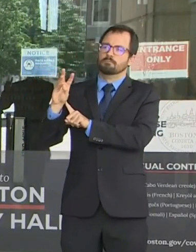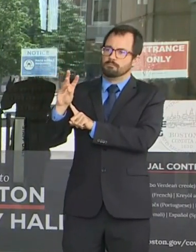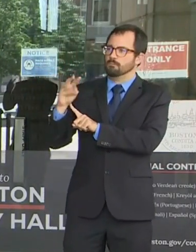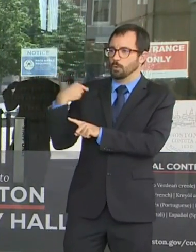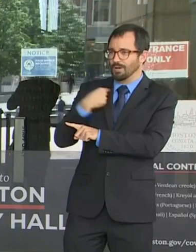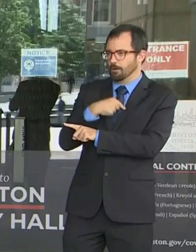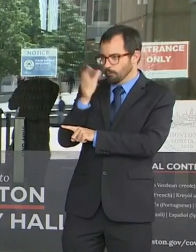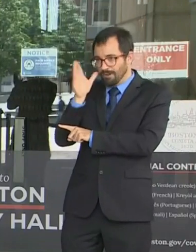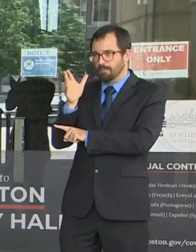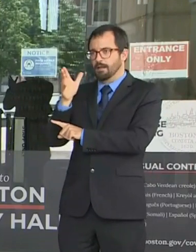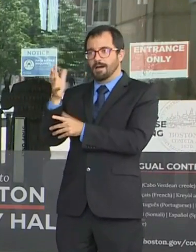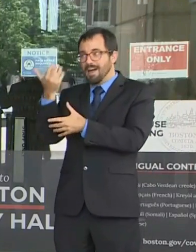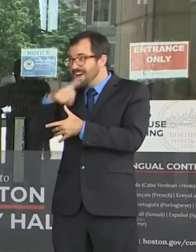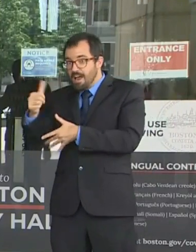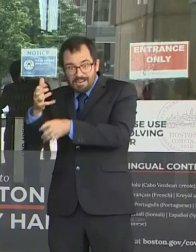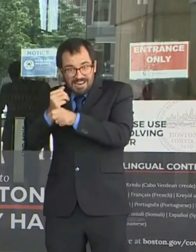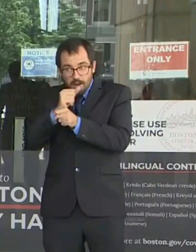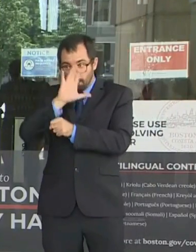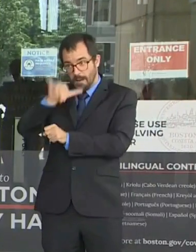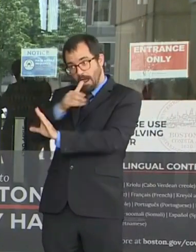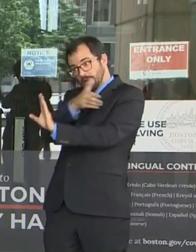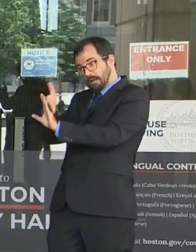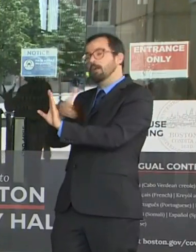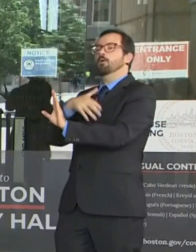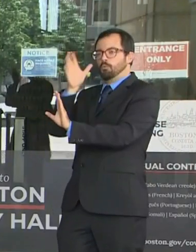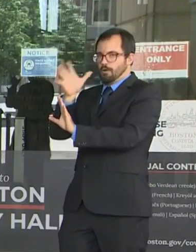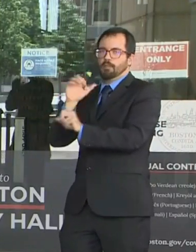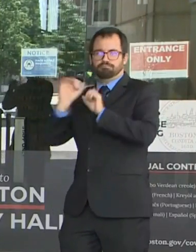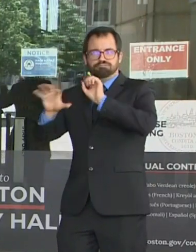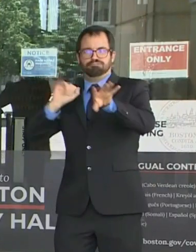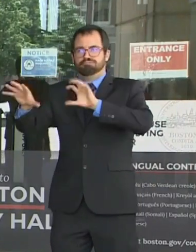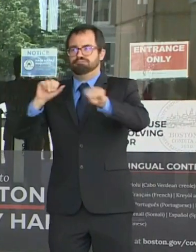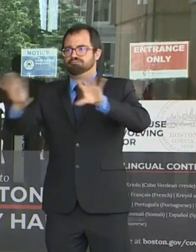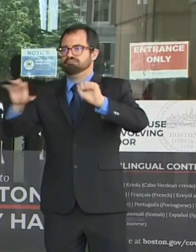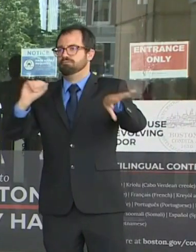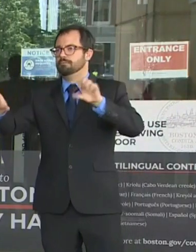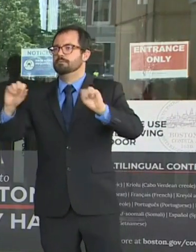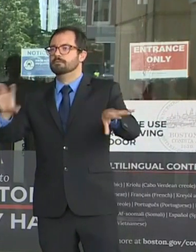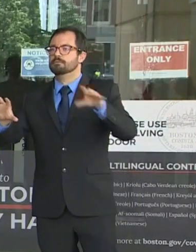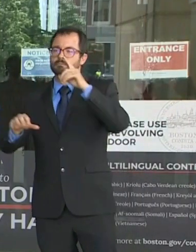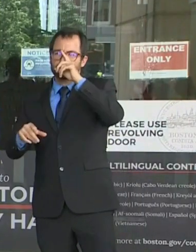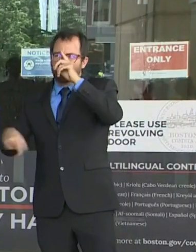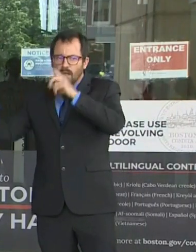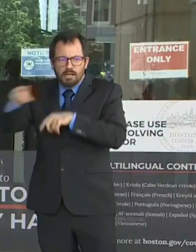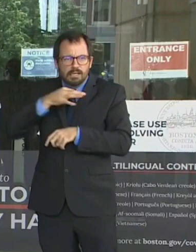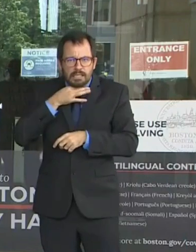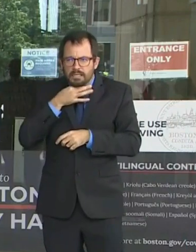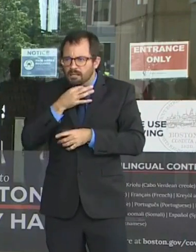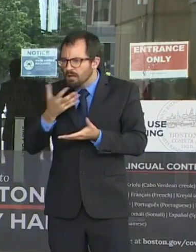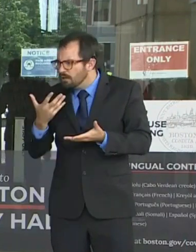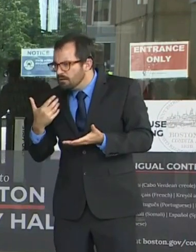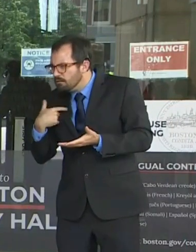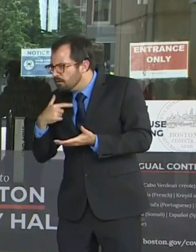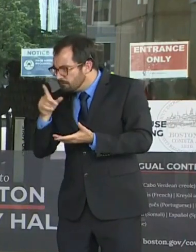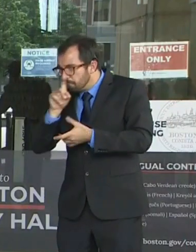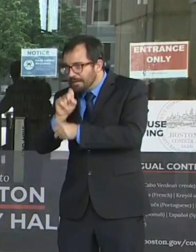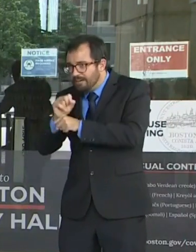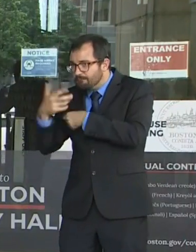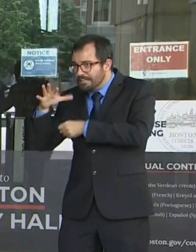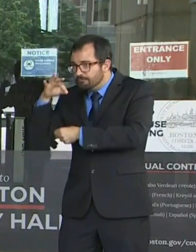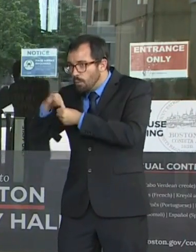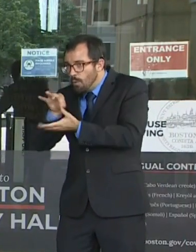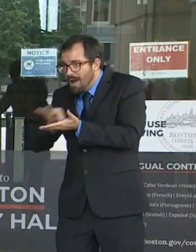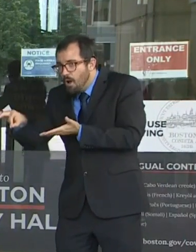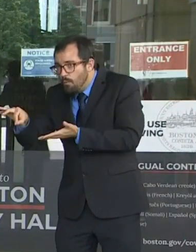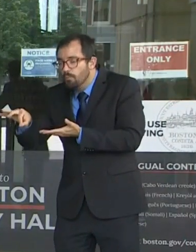track your ballot, you can go to the website, trackmyballotmass.com. That's trackmyballotmass.com. Sorry,